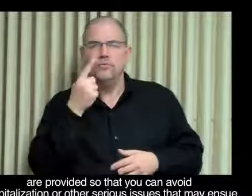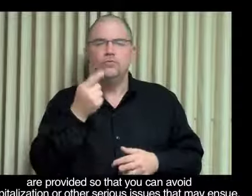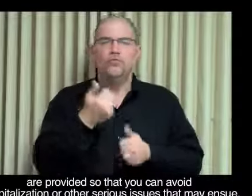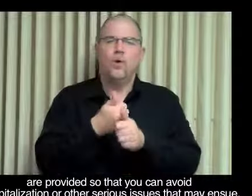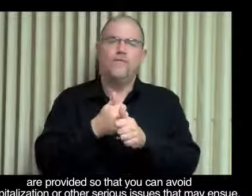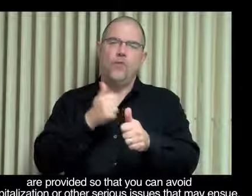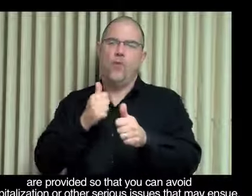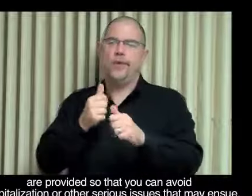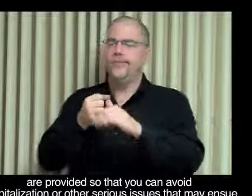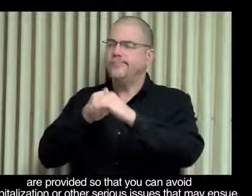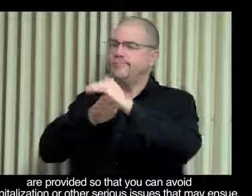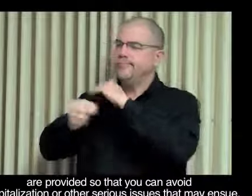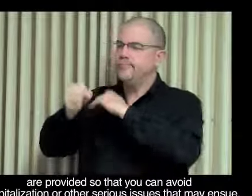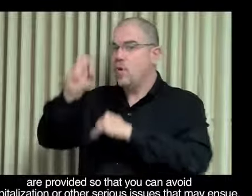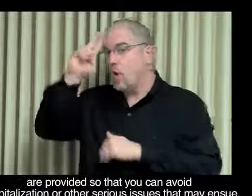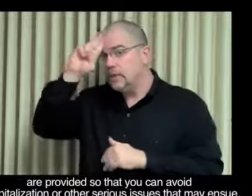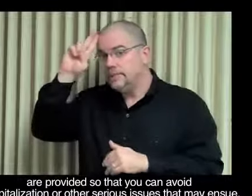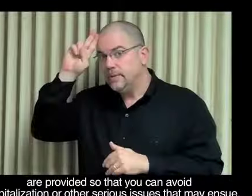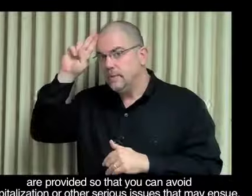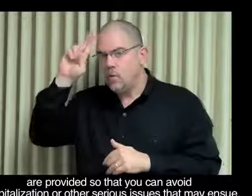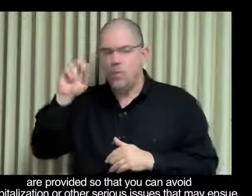or other serious issues that may ensue.